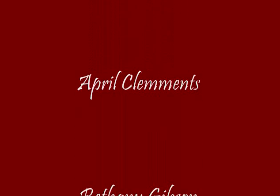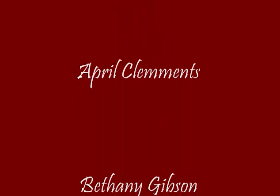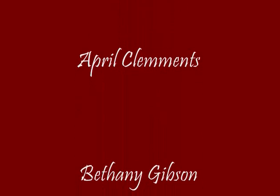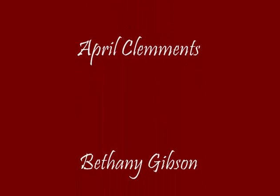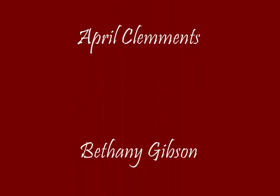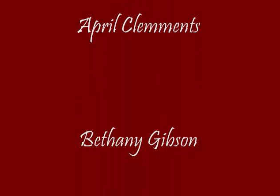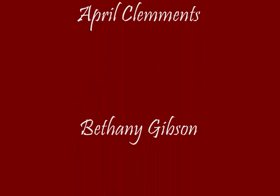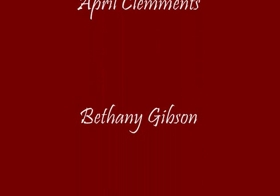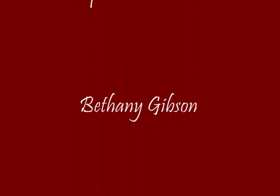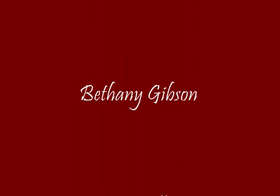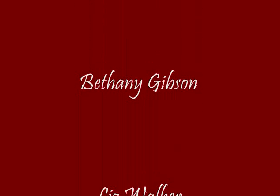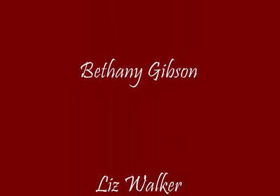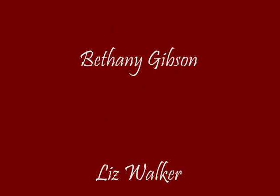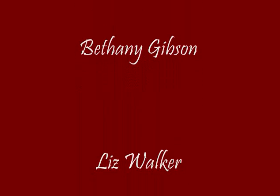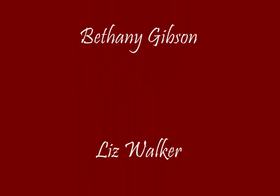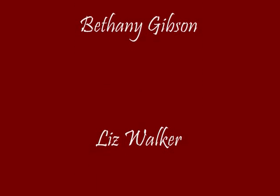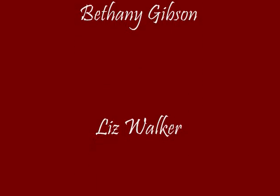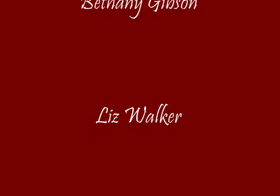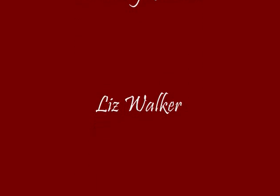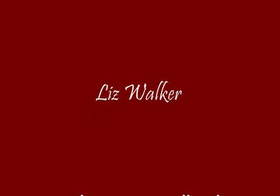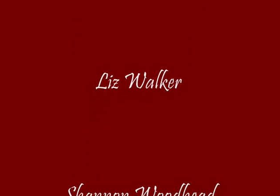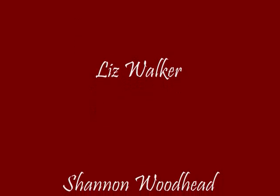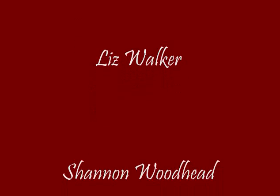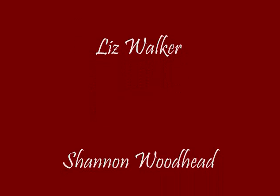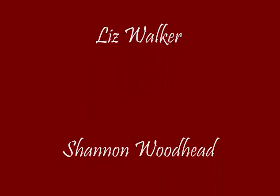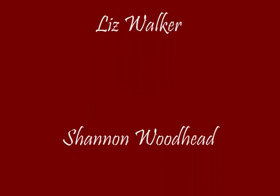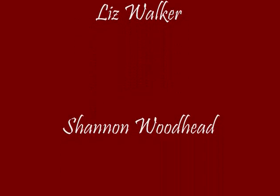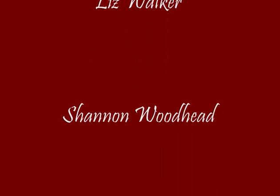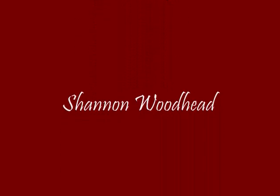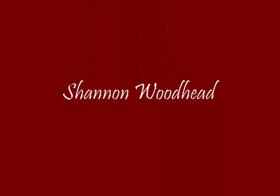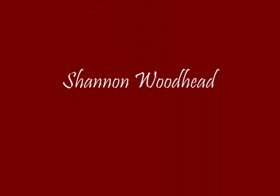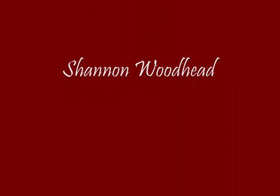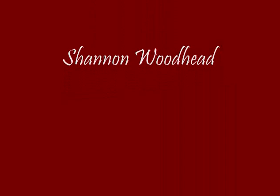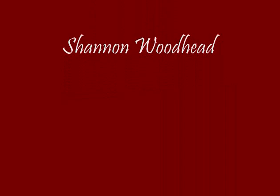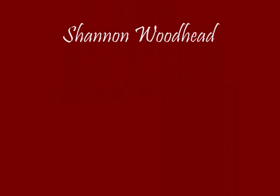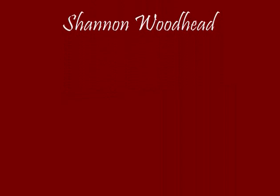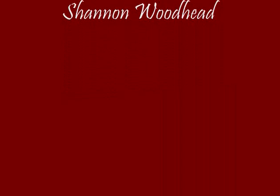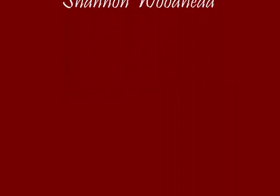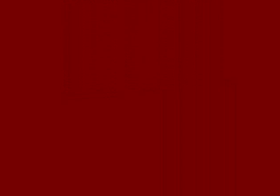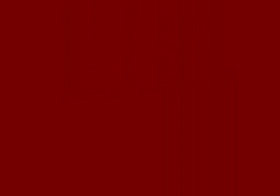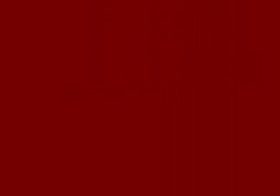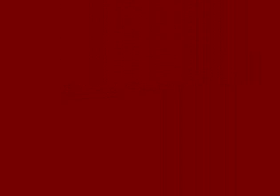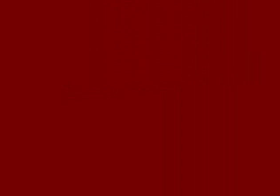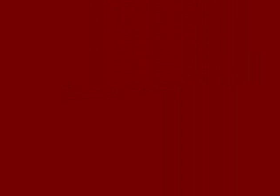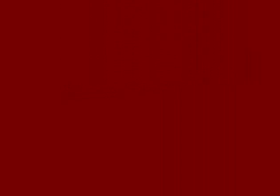Do you love me? Do you love me? can feel it love